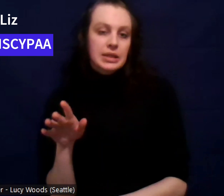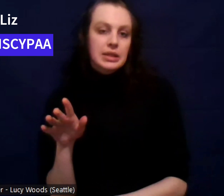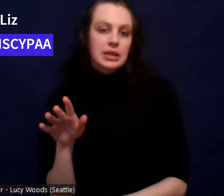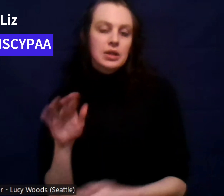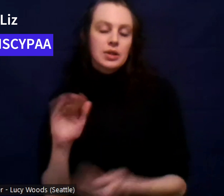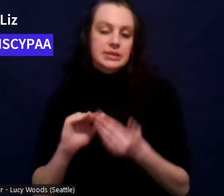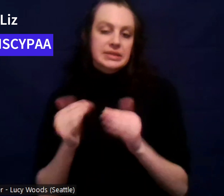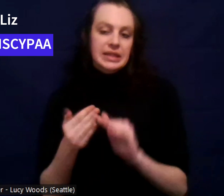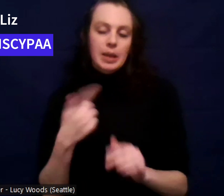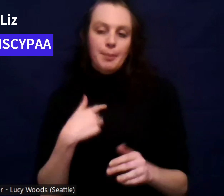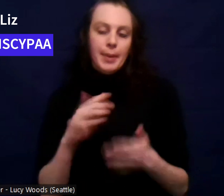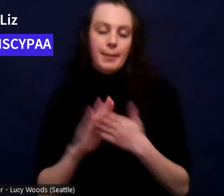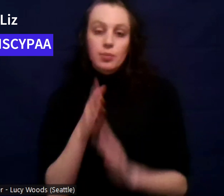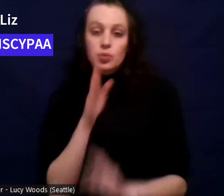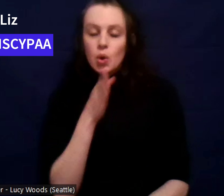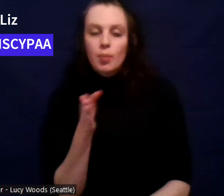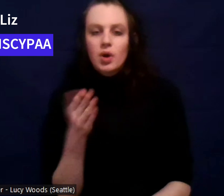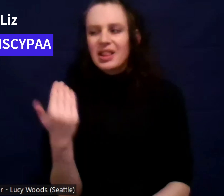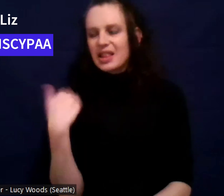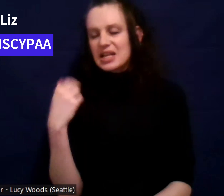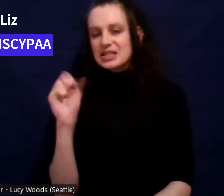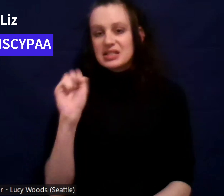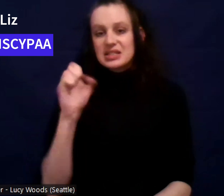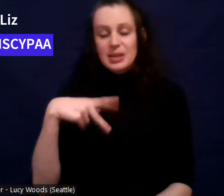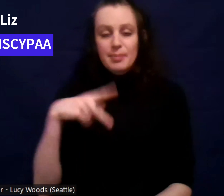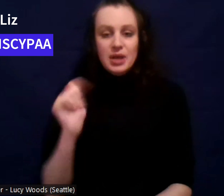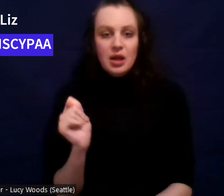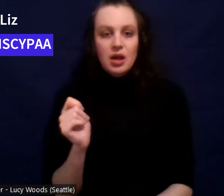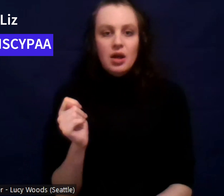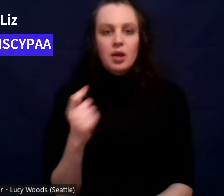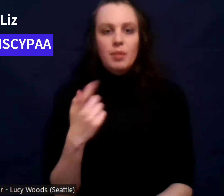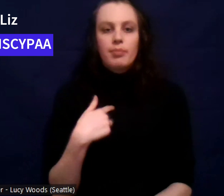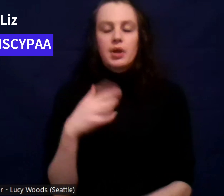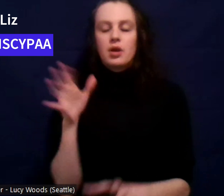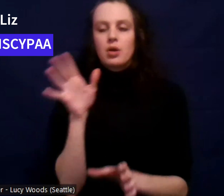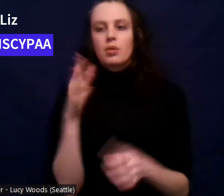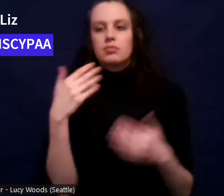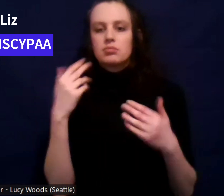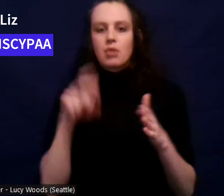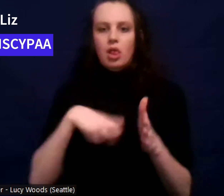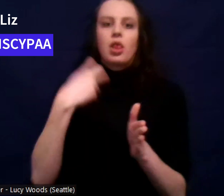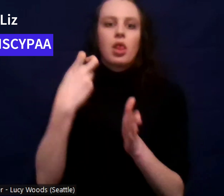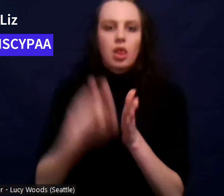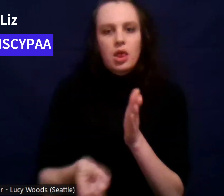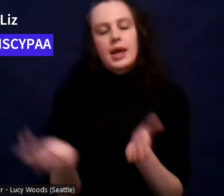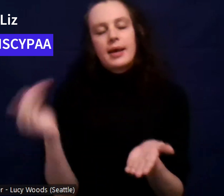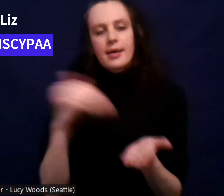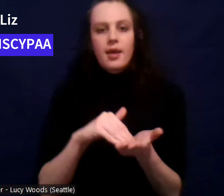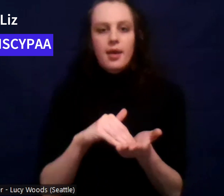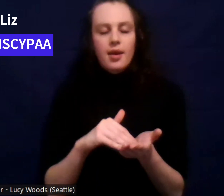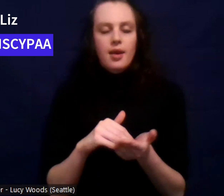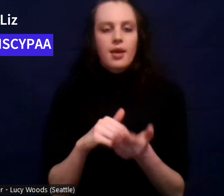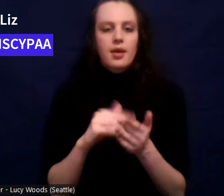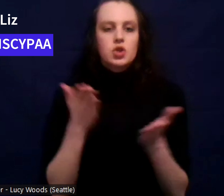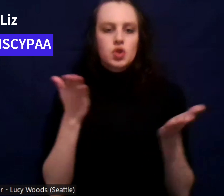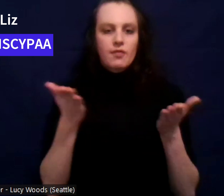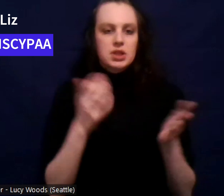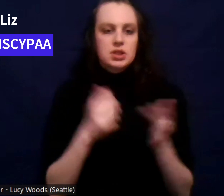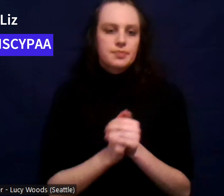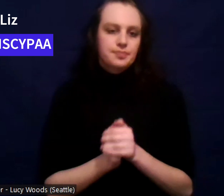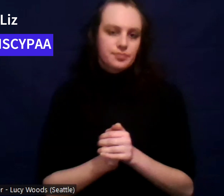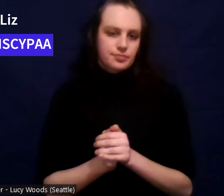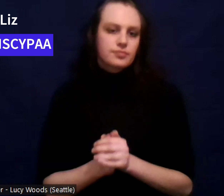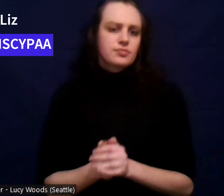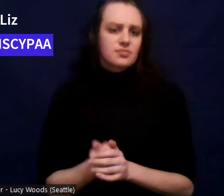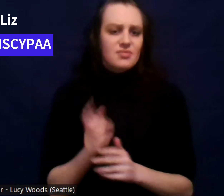September and I've been like throwing myself back in again. Um, and it's really been